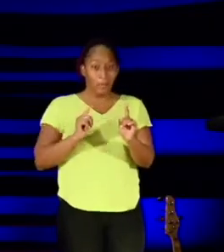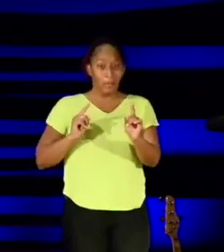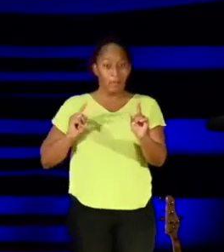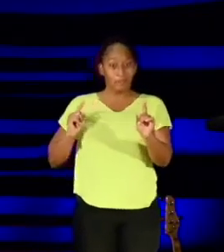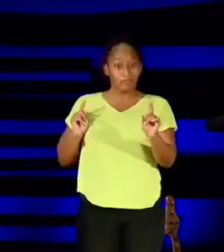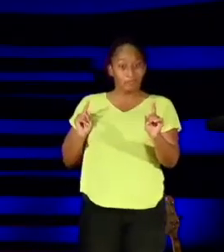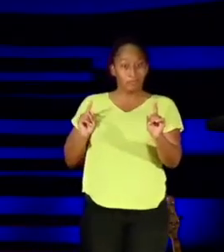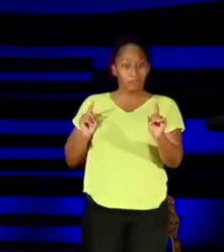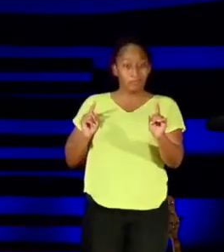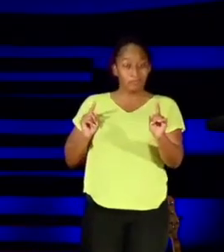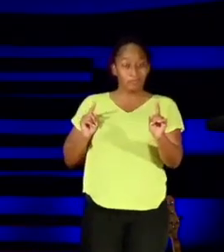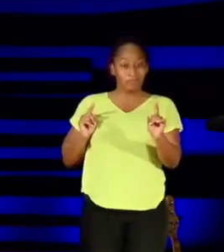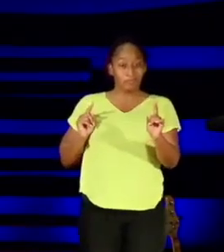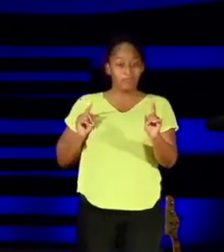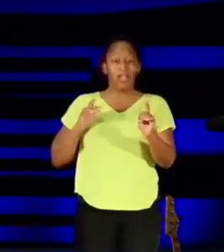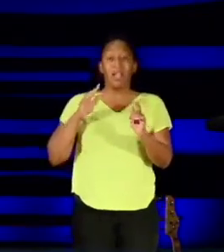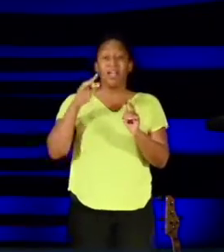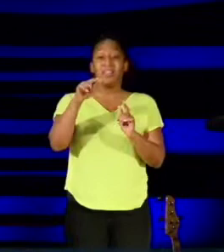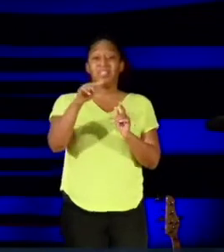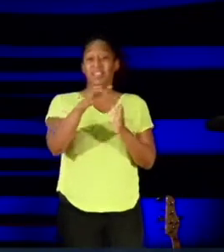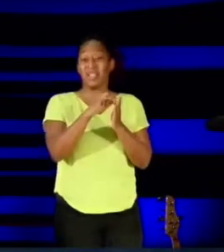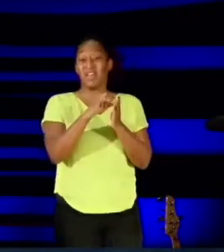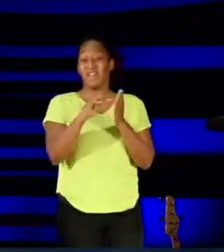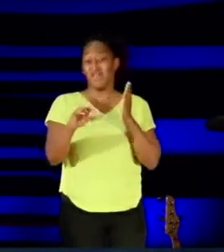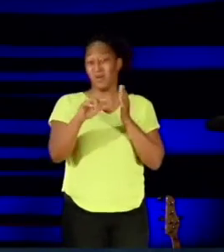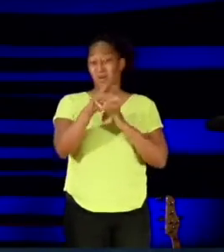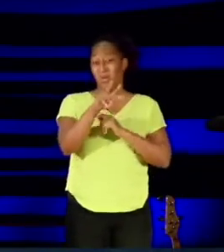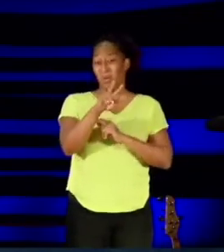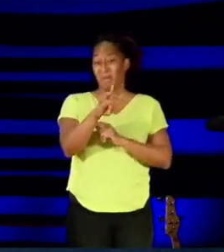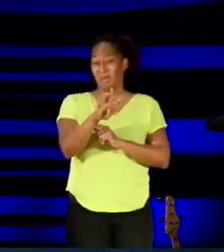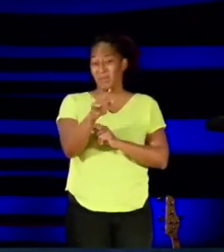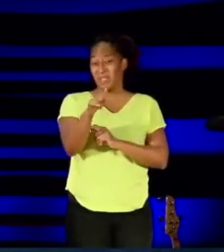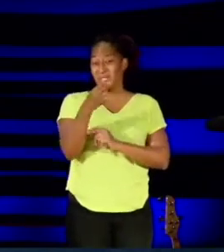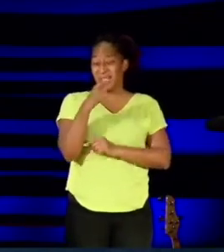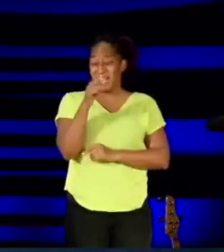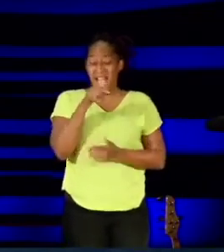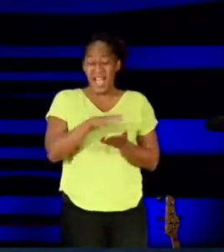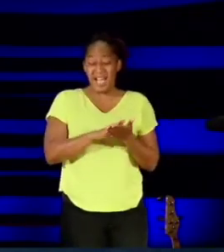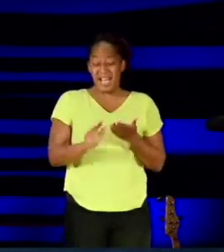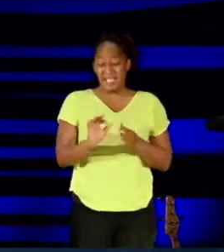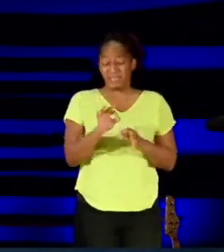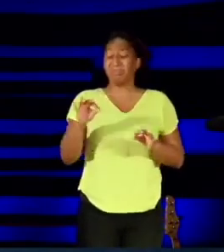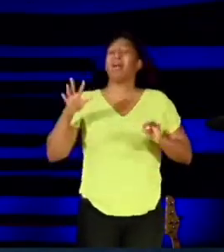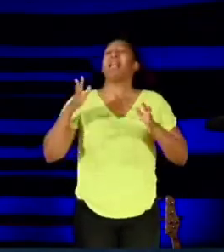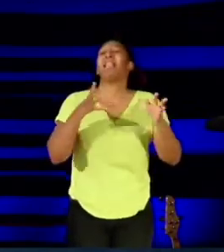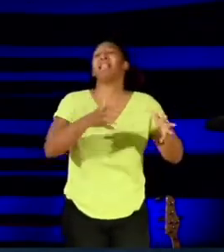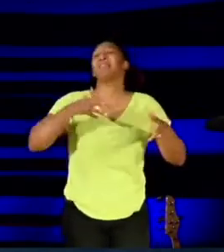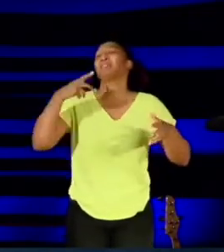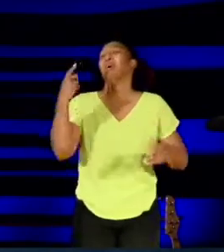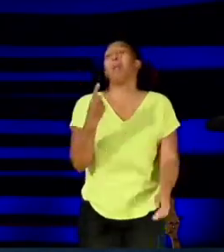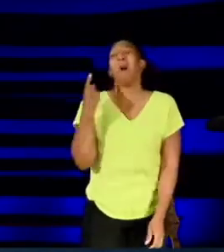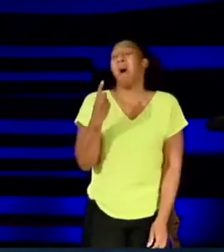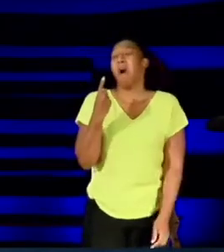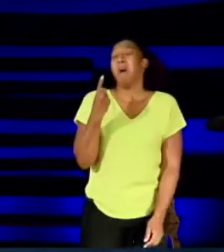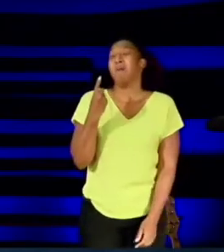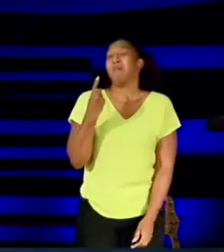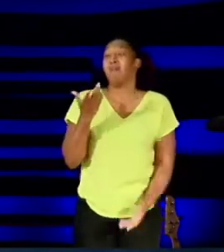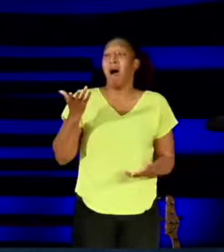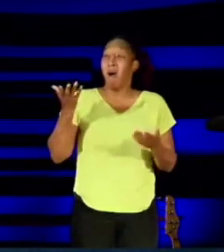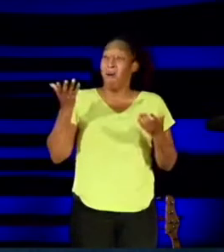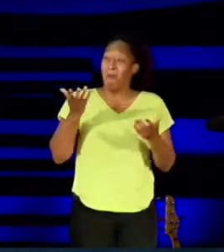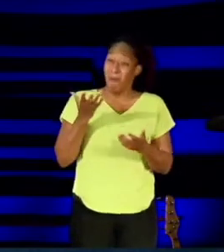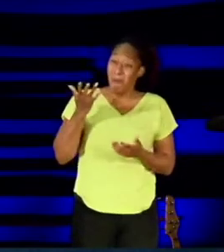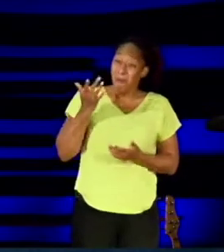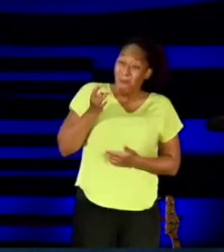Verse 34 says, this unclean spirit says to Jesus, let us alone. What business do we have in